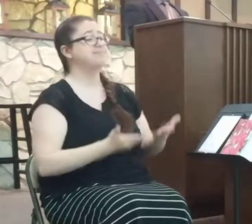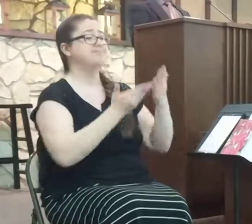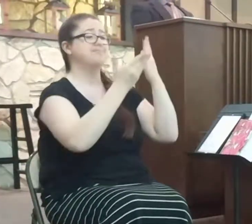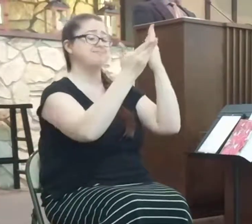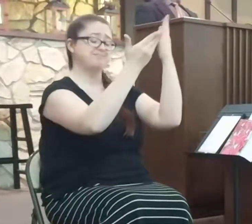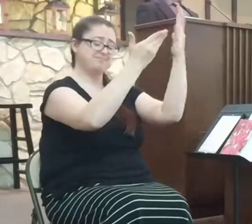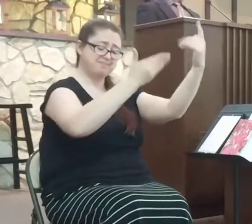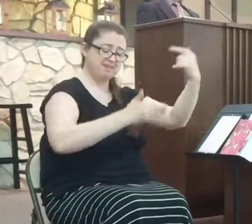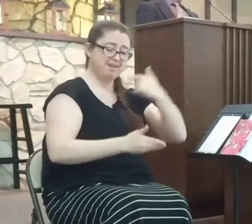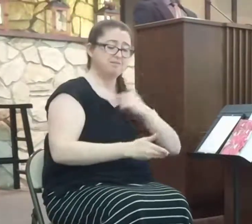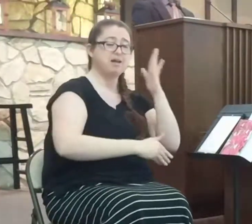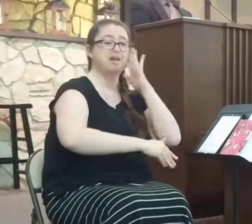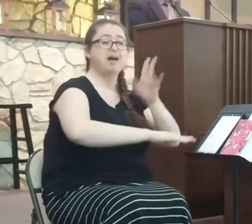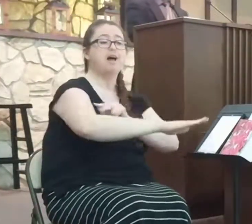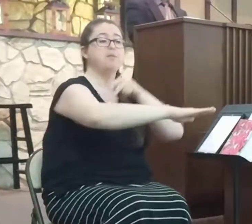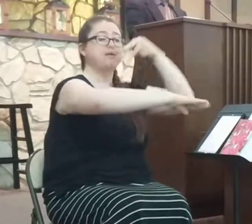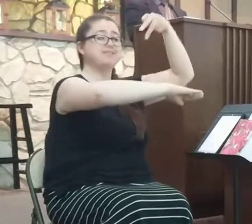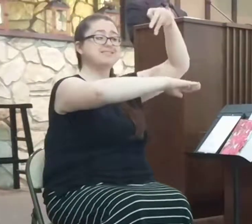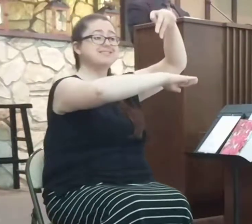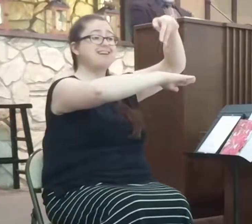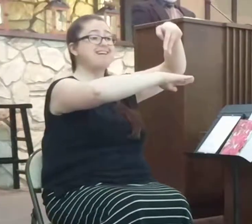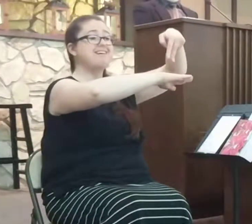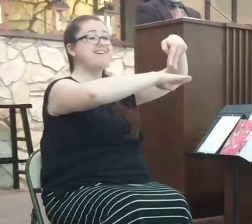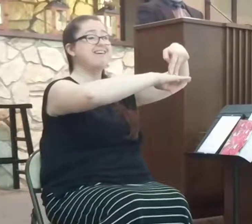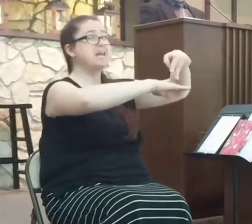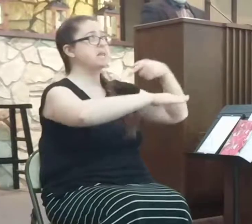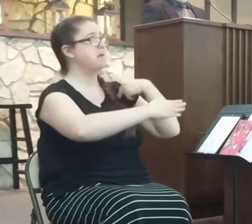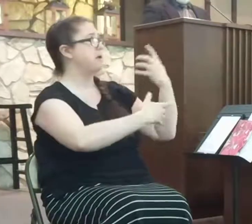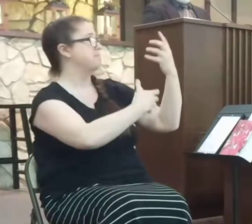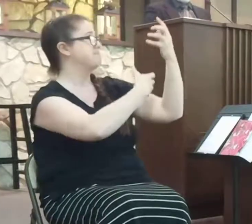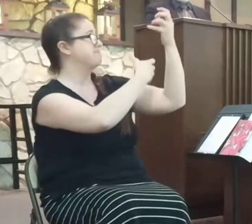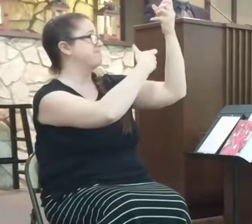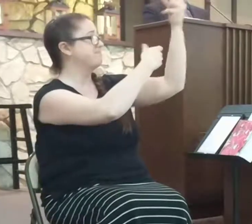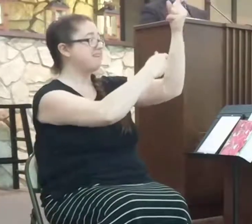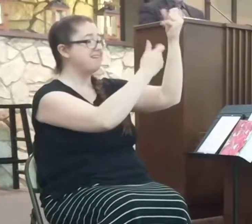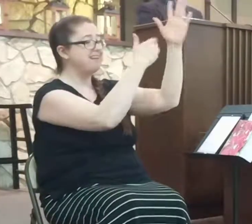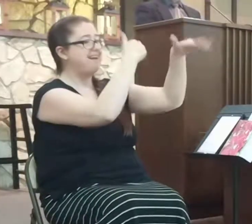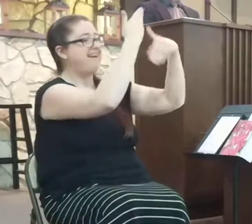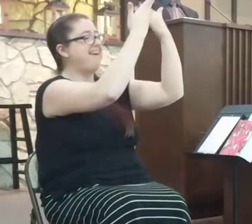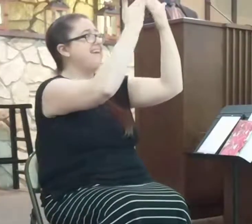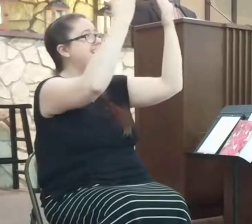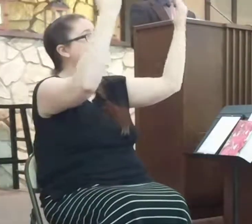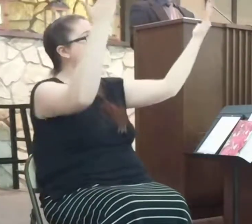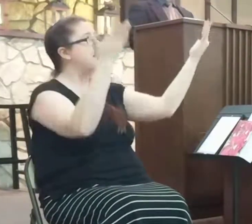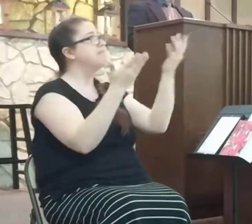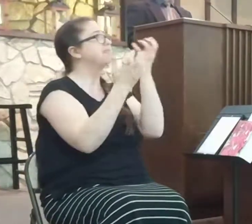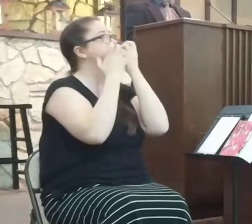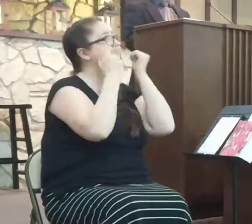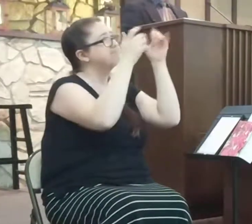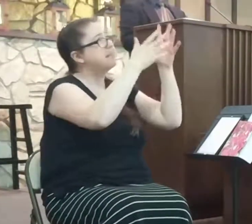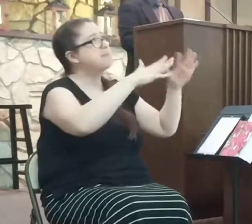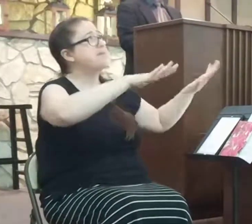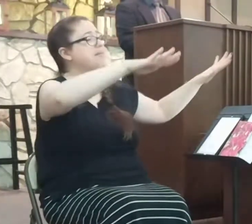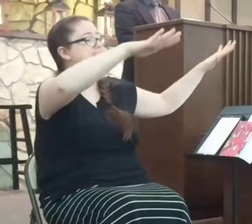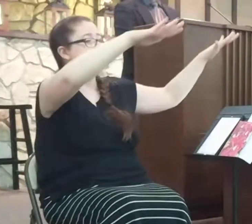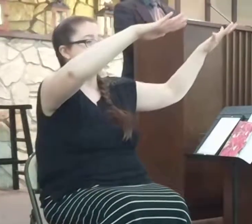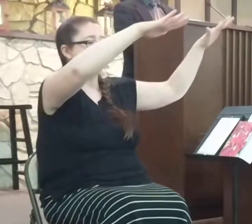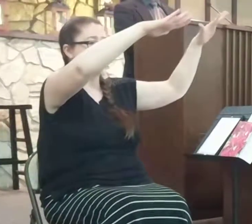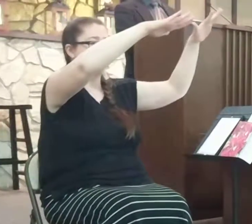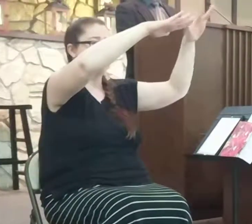up, and I shall stand, I think on heaven's table and